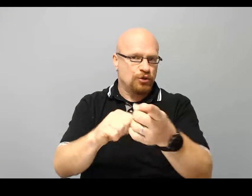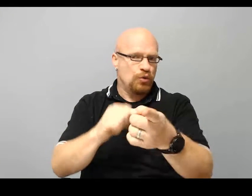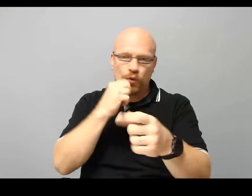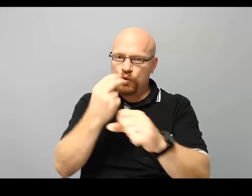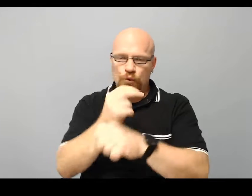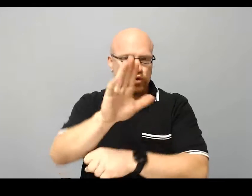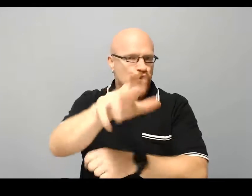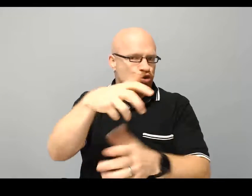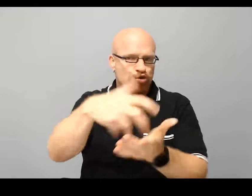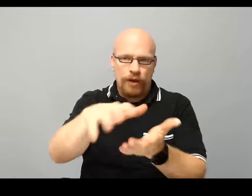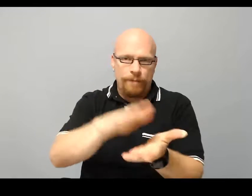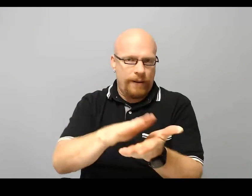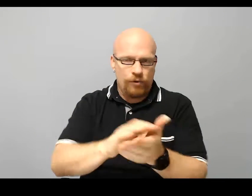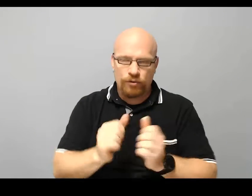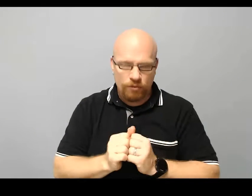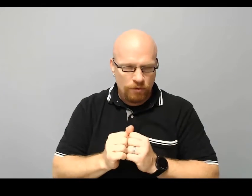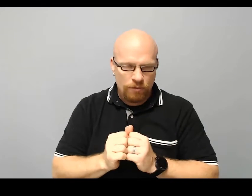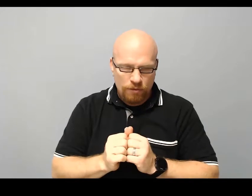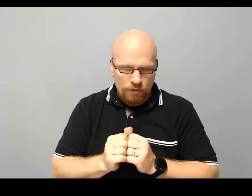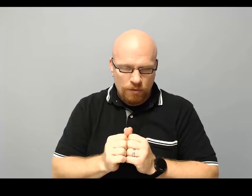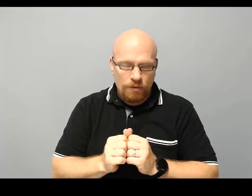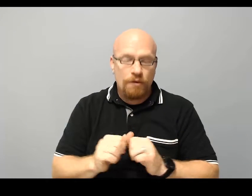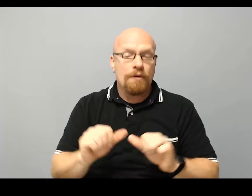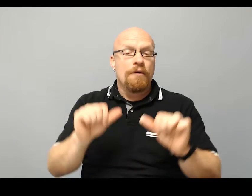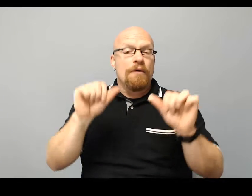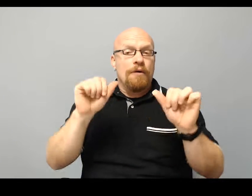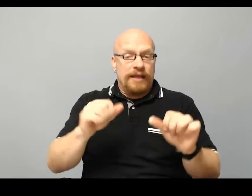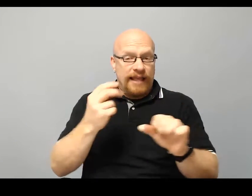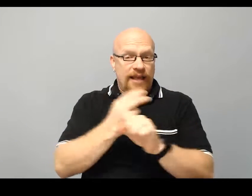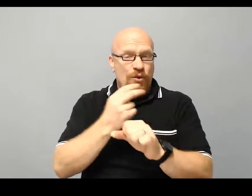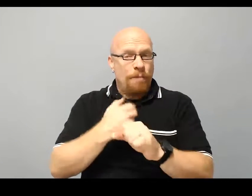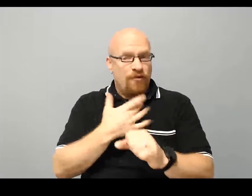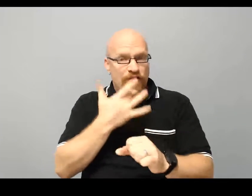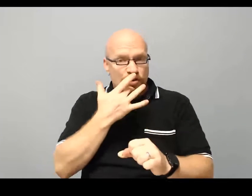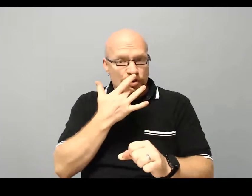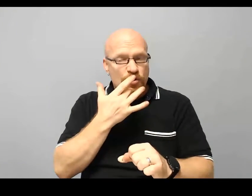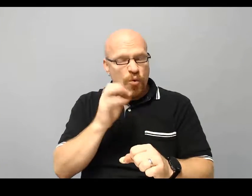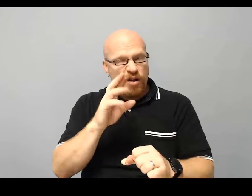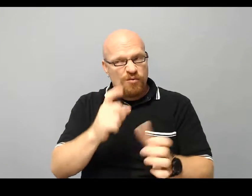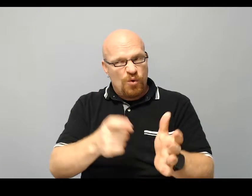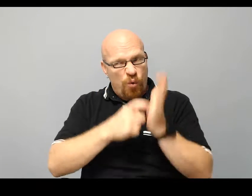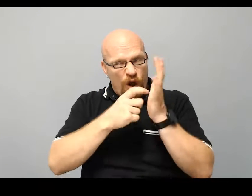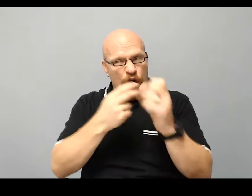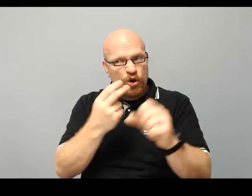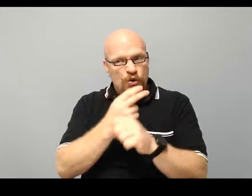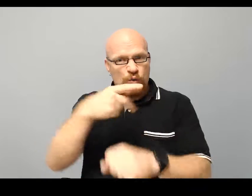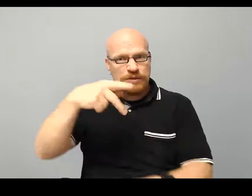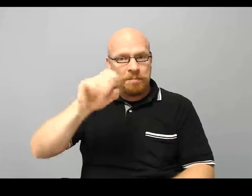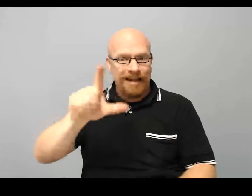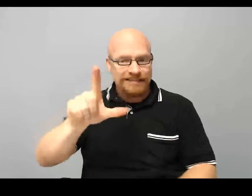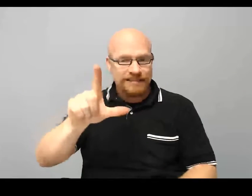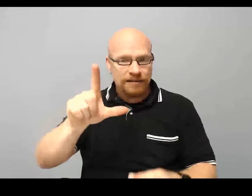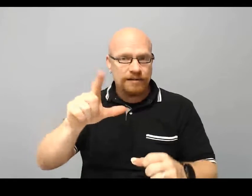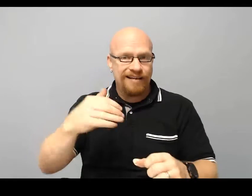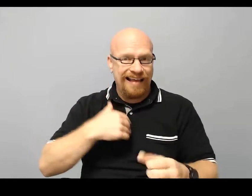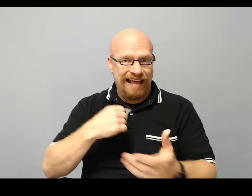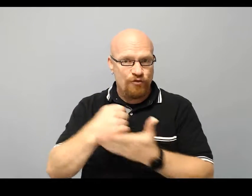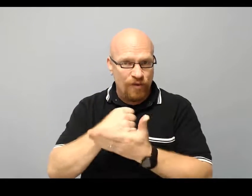Don't use your scrap paper. Can you, prefer, will require, use pencil, have eraser